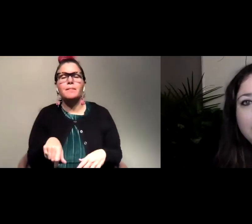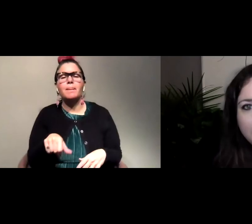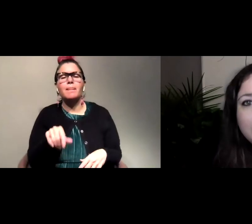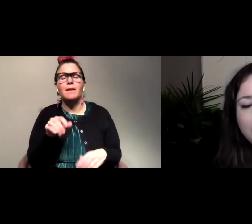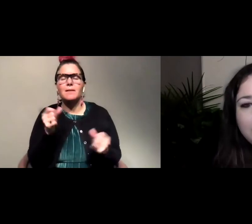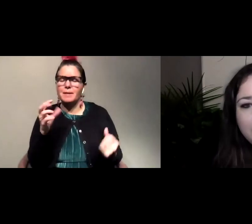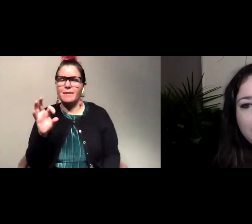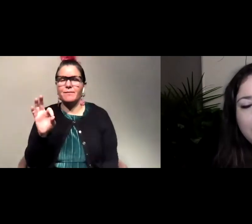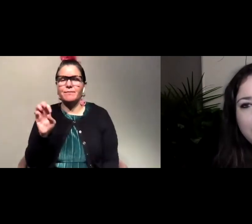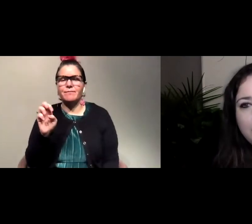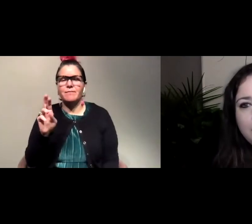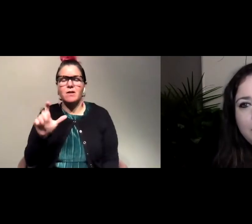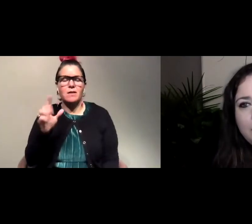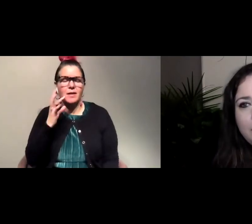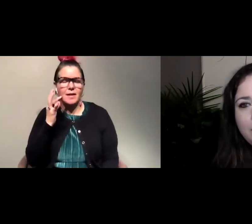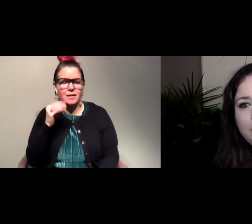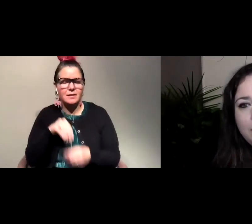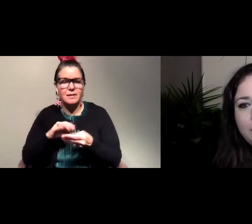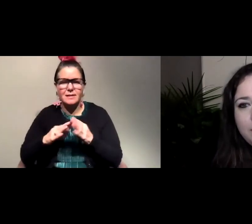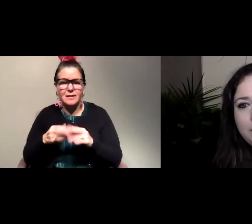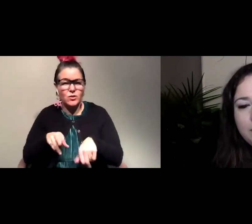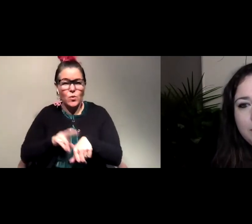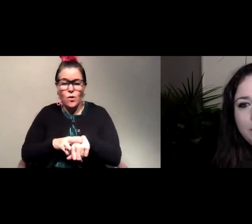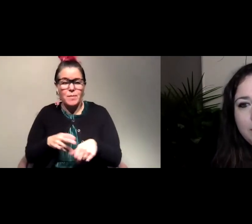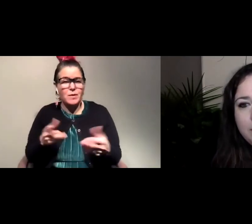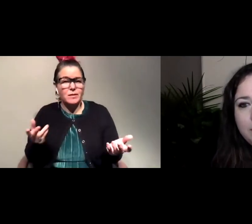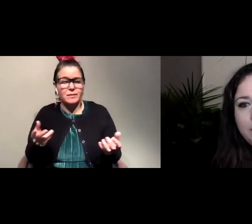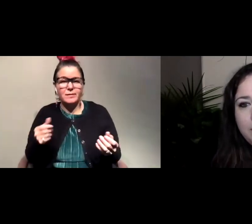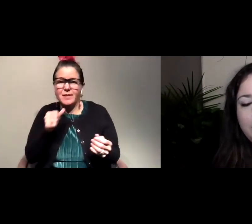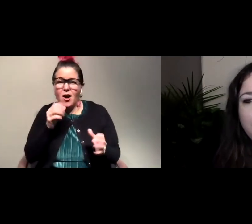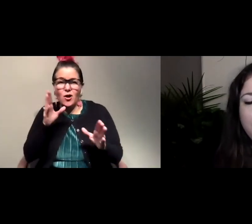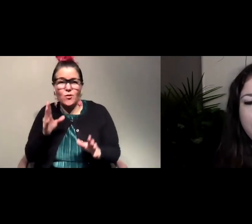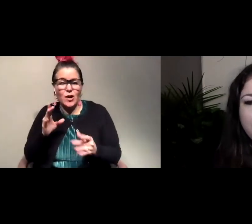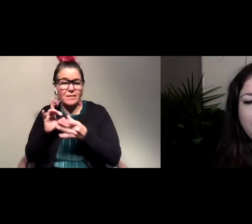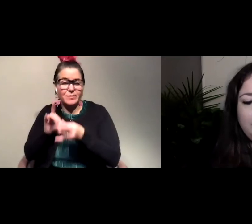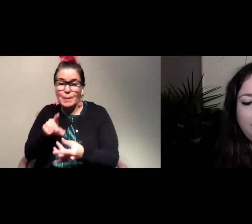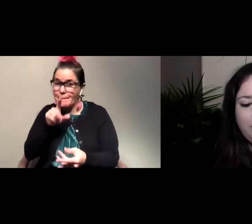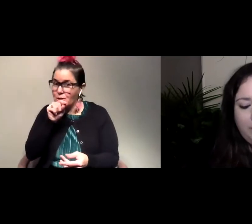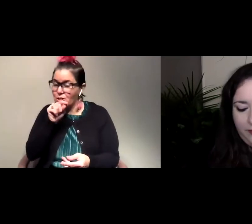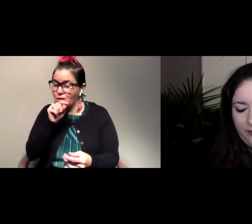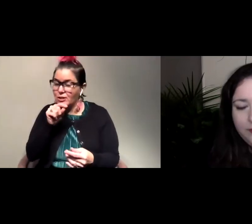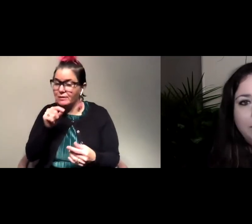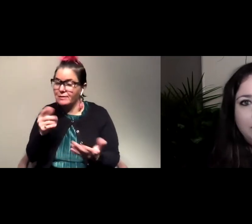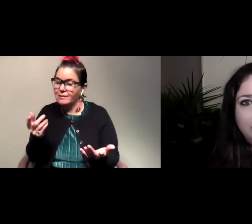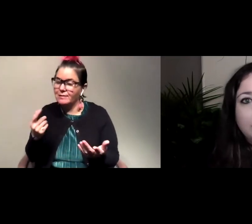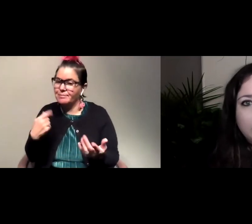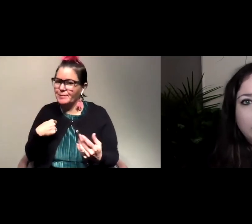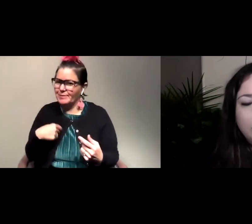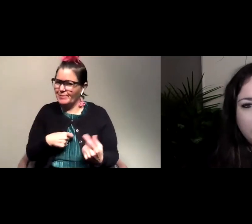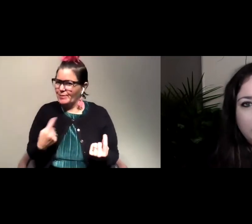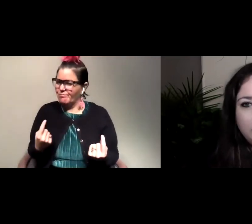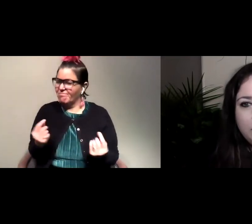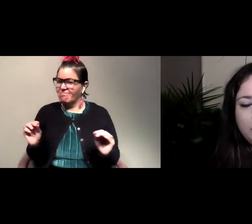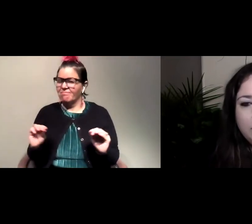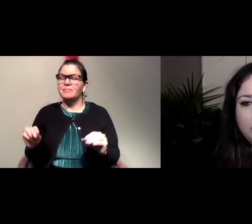cats in cities. It's normal. They're not great for birds, but there isn't really a lot that we can do about it. Some cities